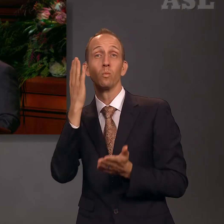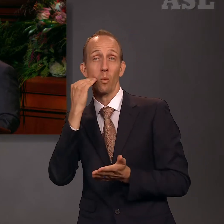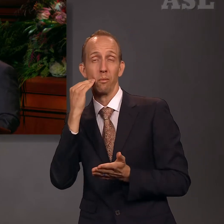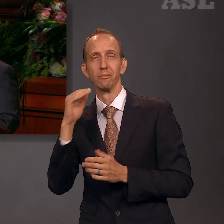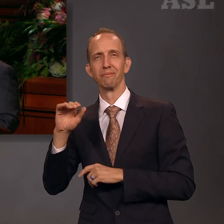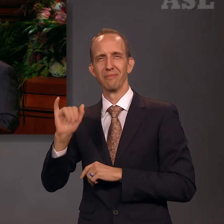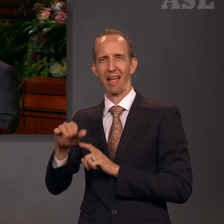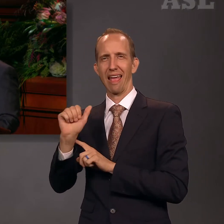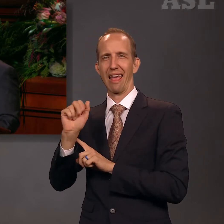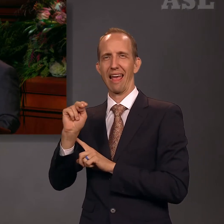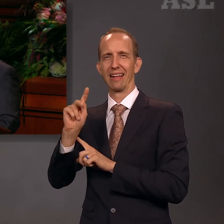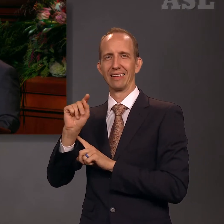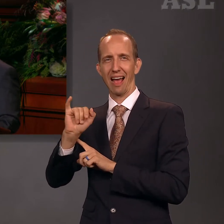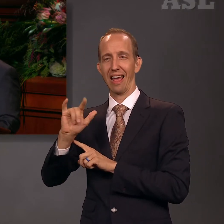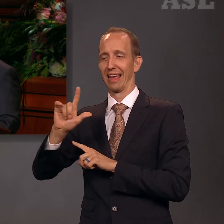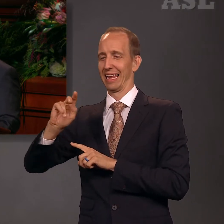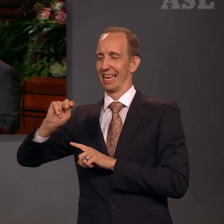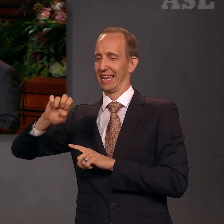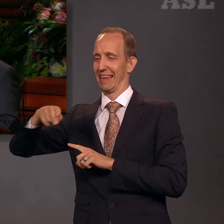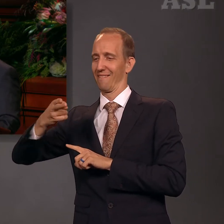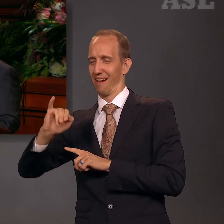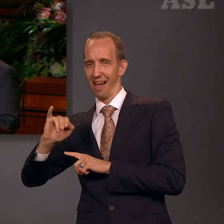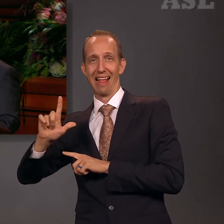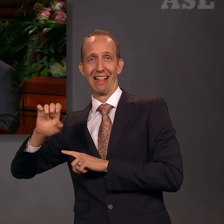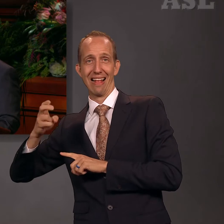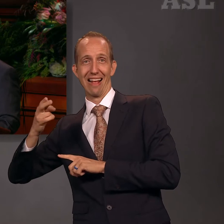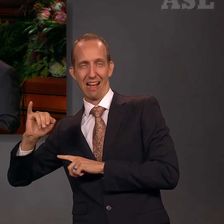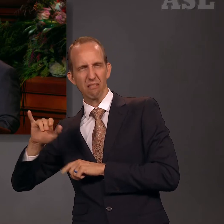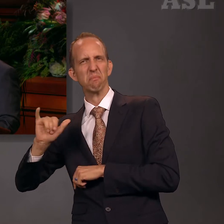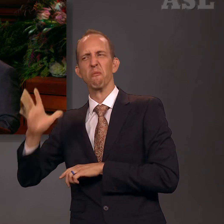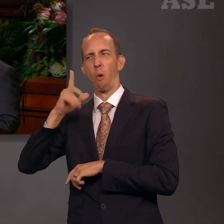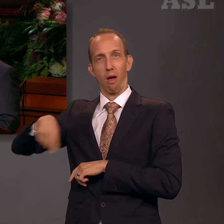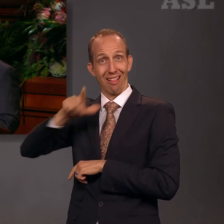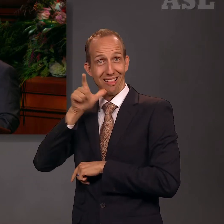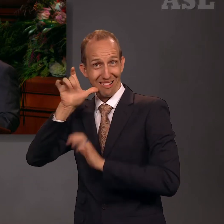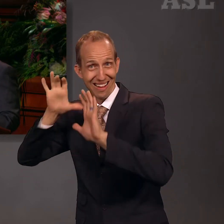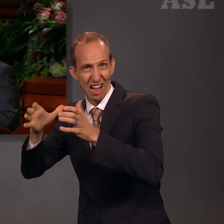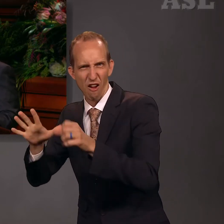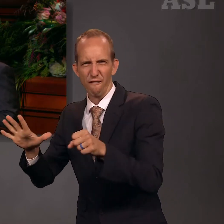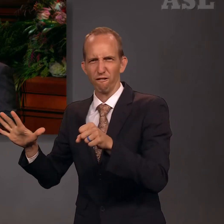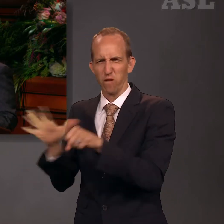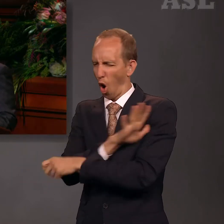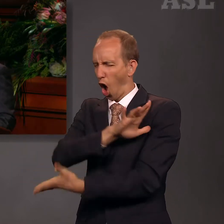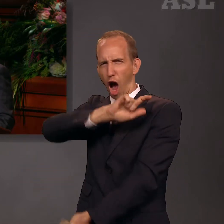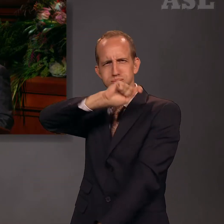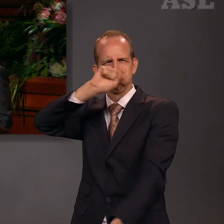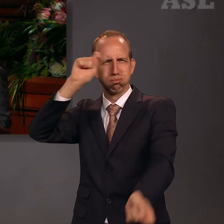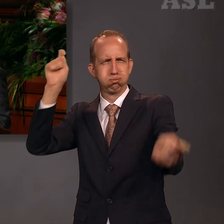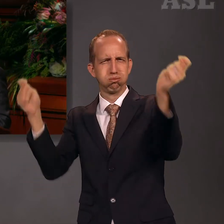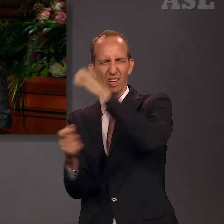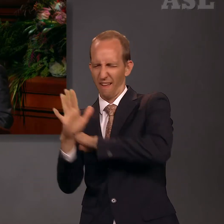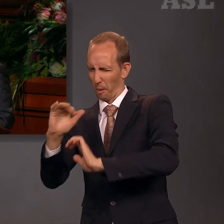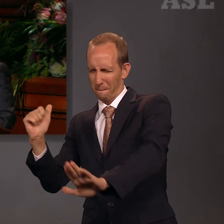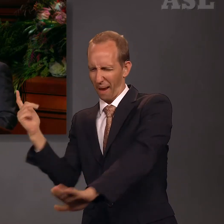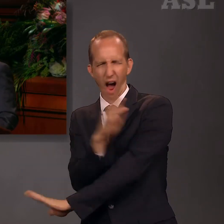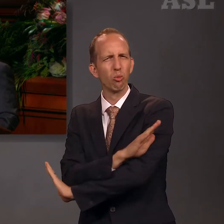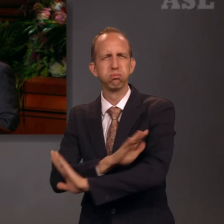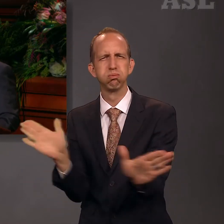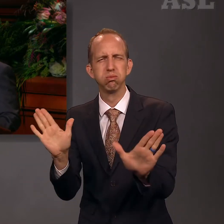anti-Nephi-Lehi's in the Book of Mormon. They were Lamanites who were so completely converted that